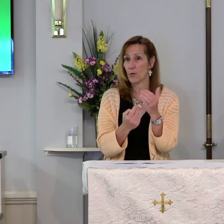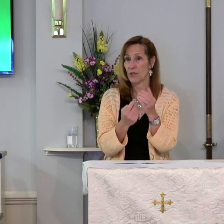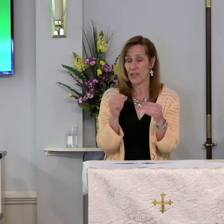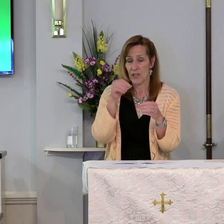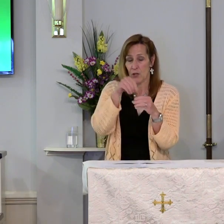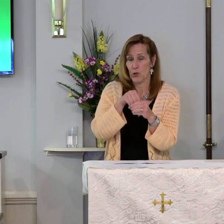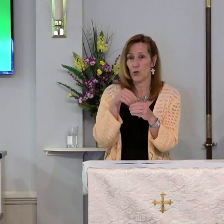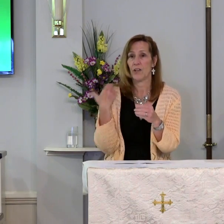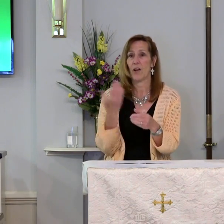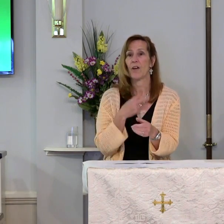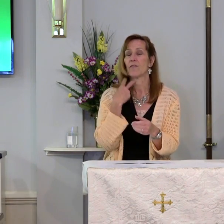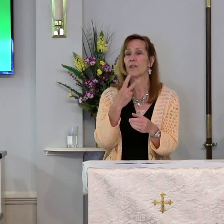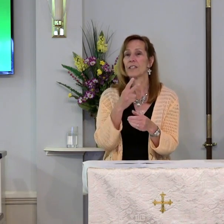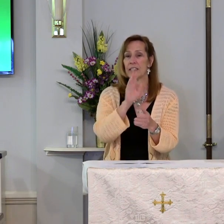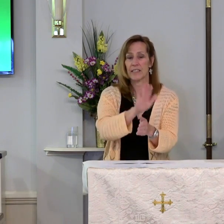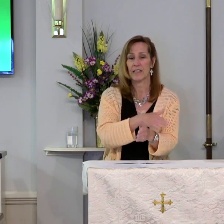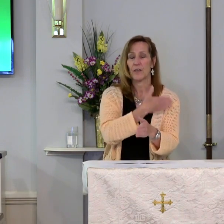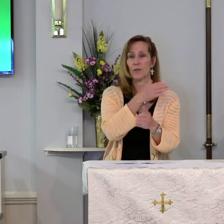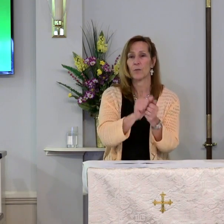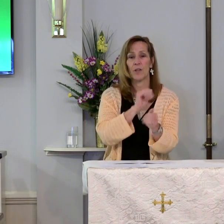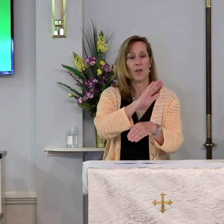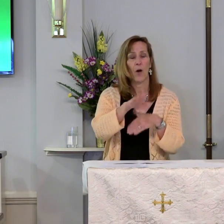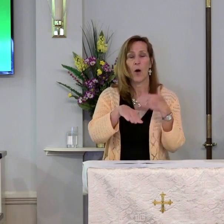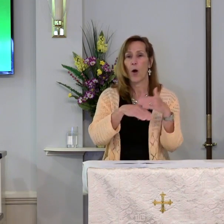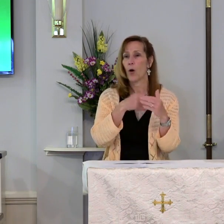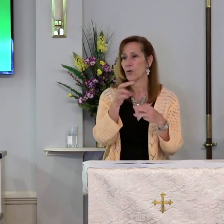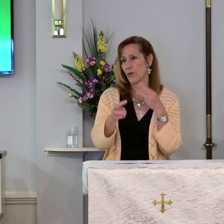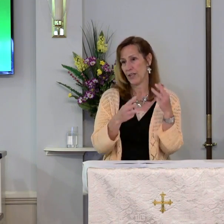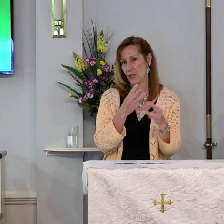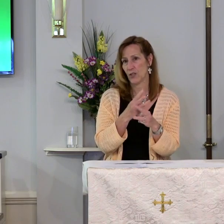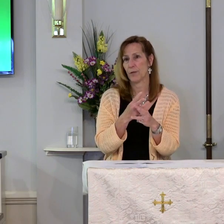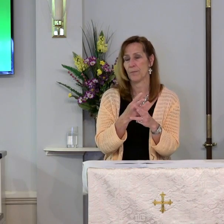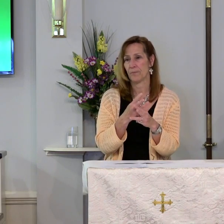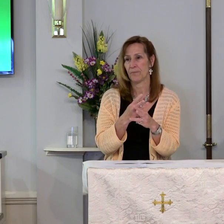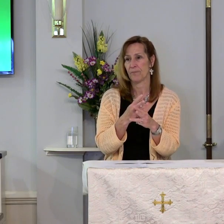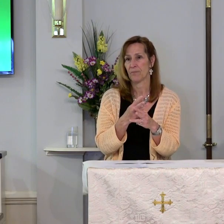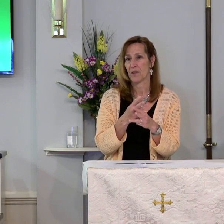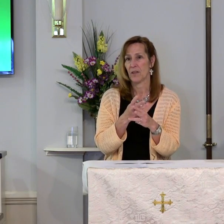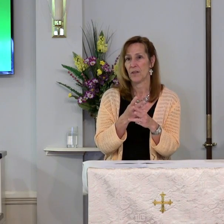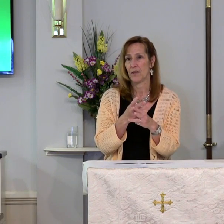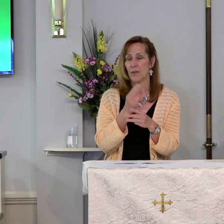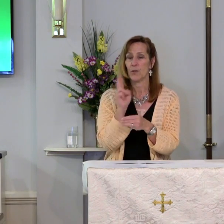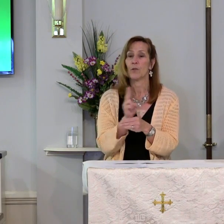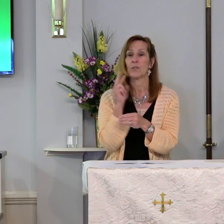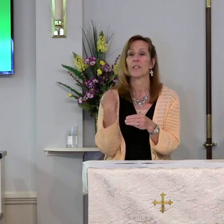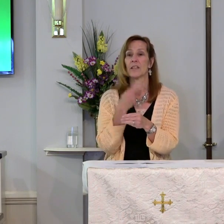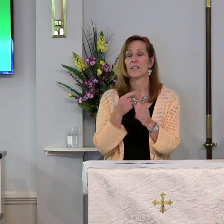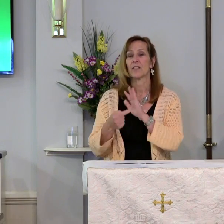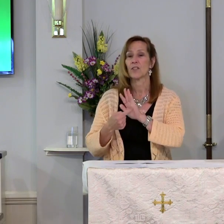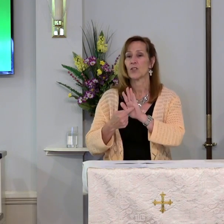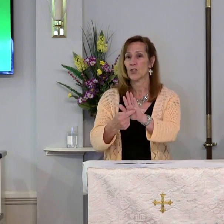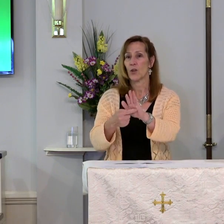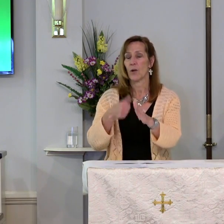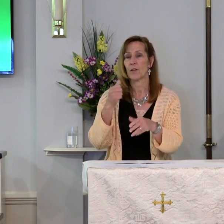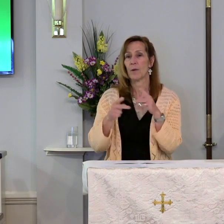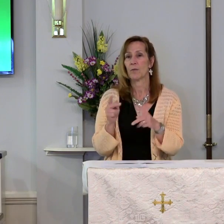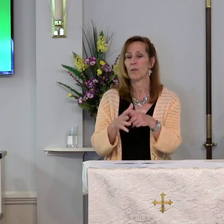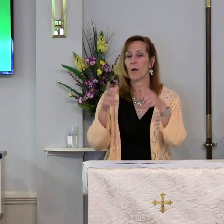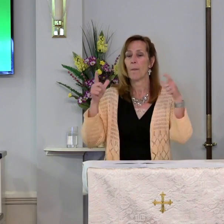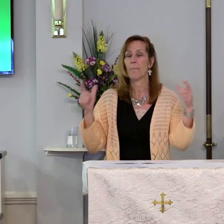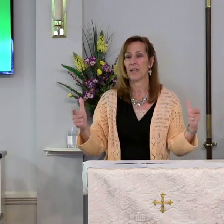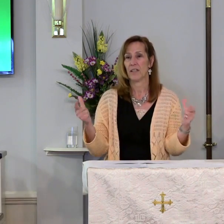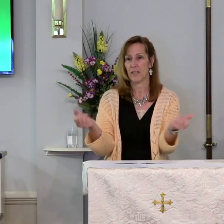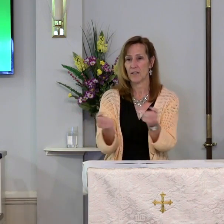join our voices in chorus with all creation. Use us to show others your abundant